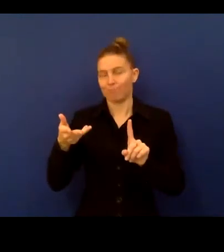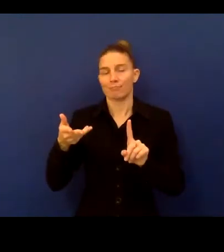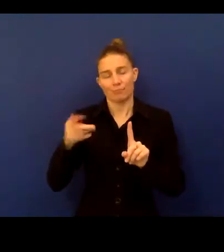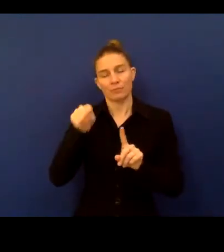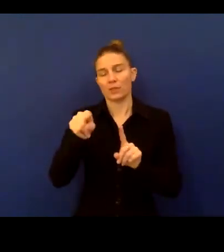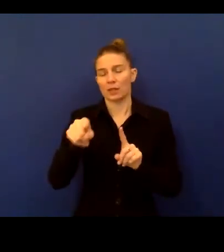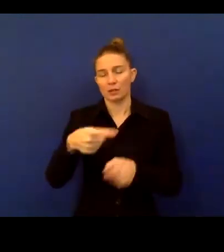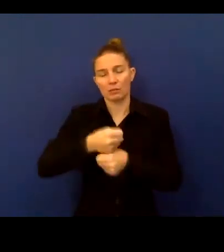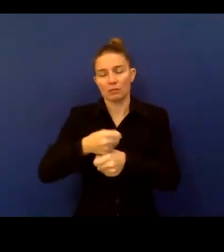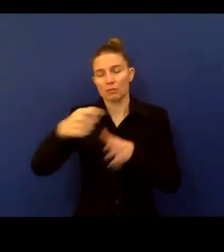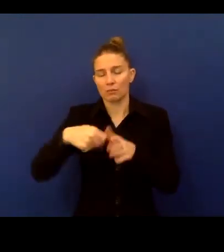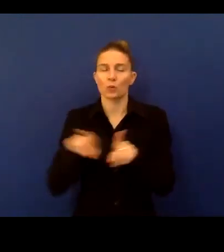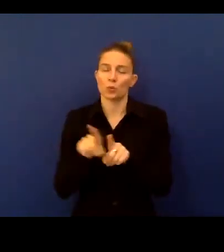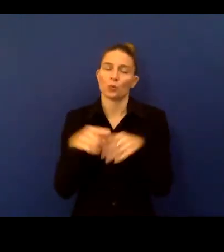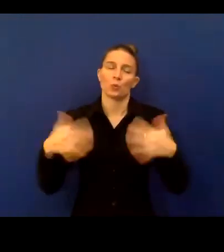as well.